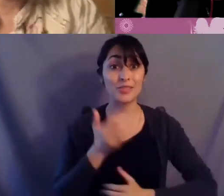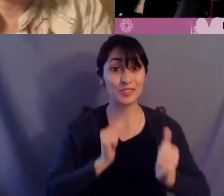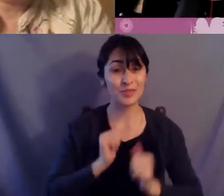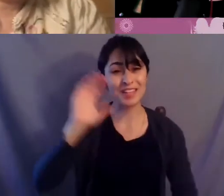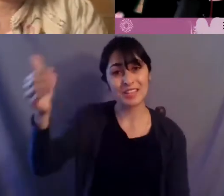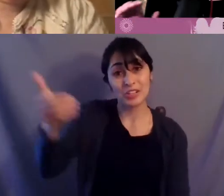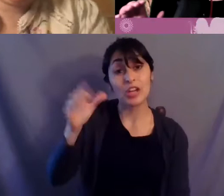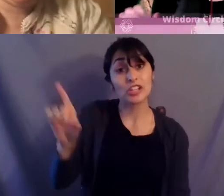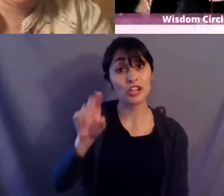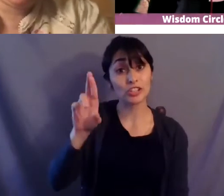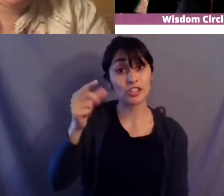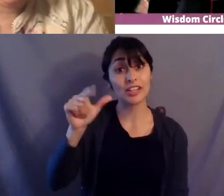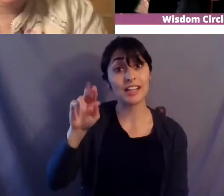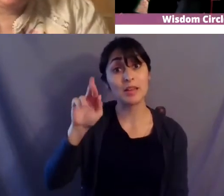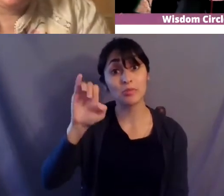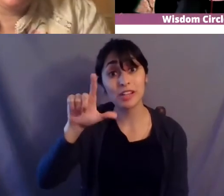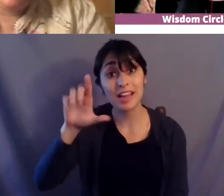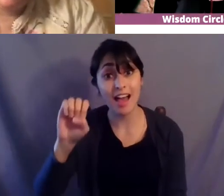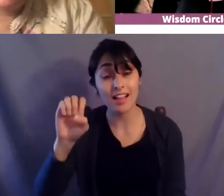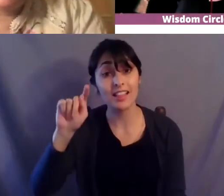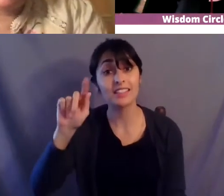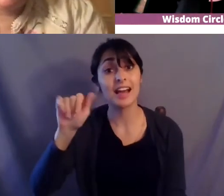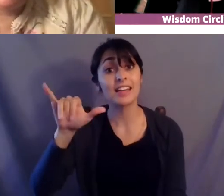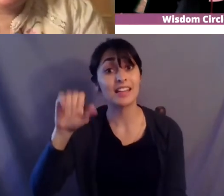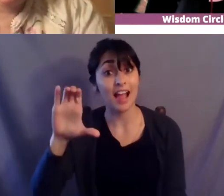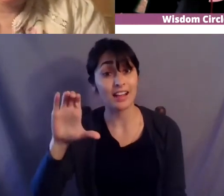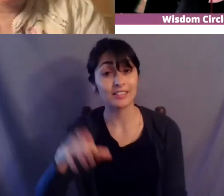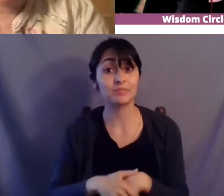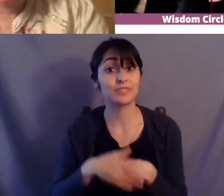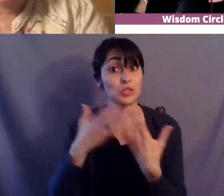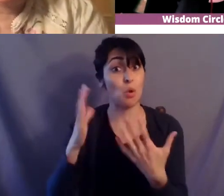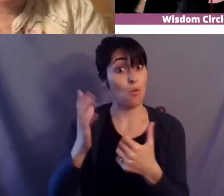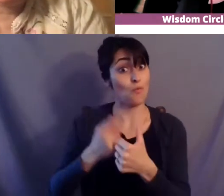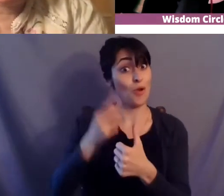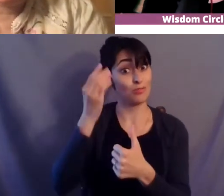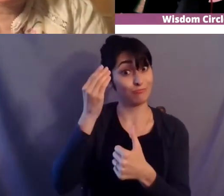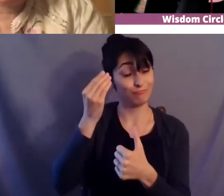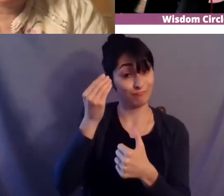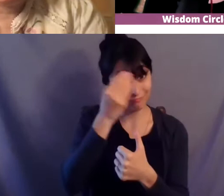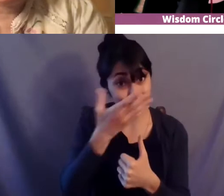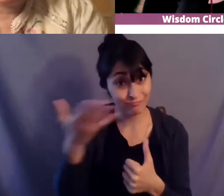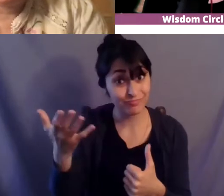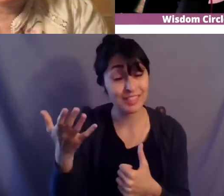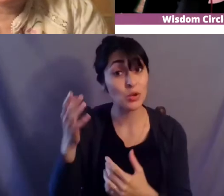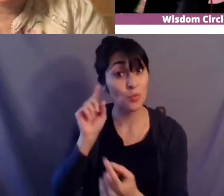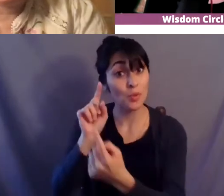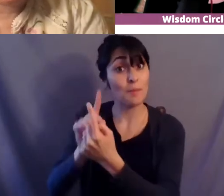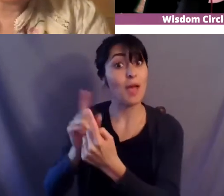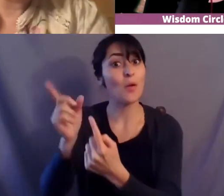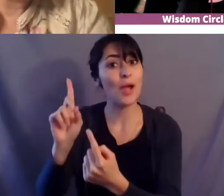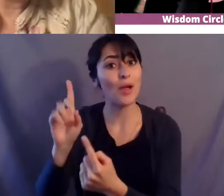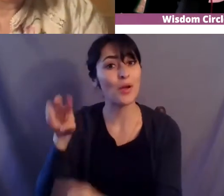gabrielle tayak and what i want to say about gabrielle is first off we met her when we were in dc